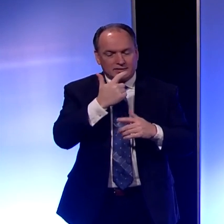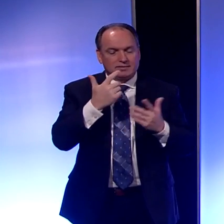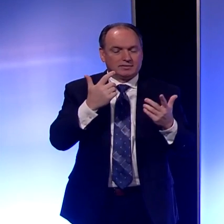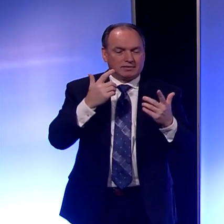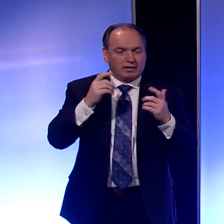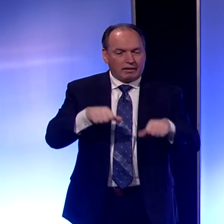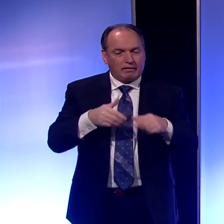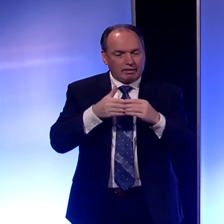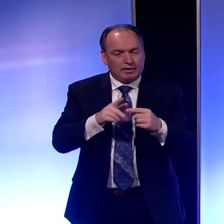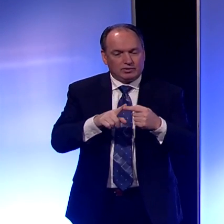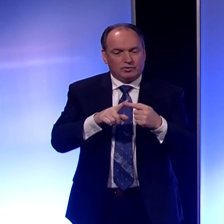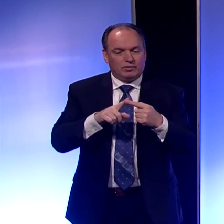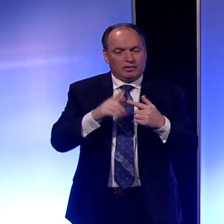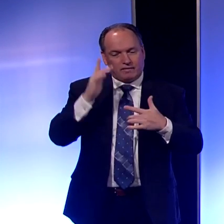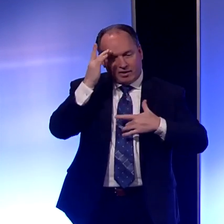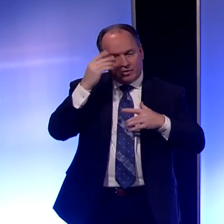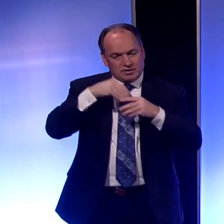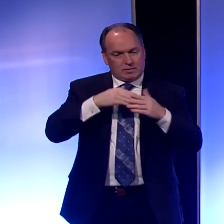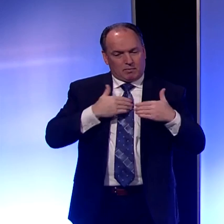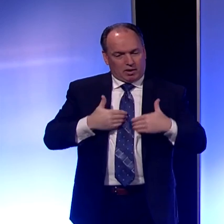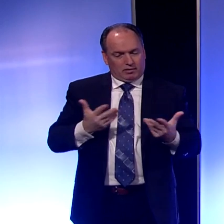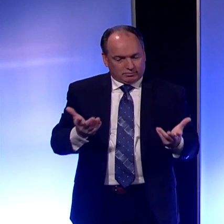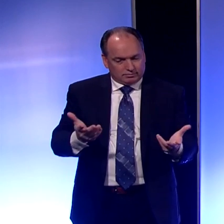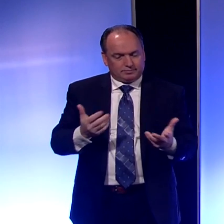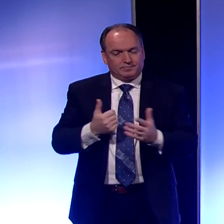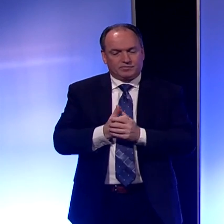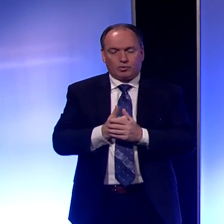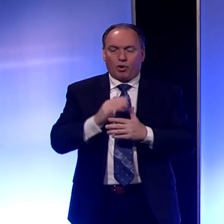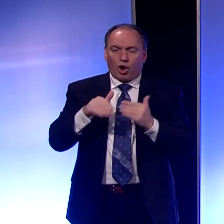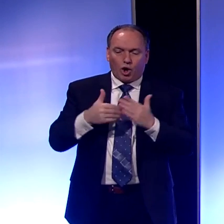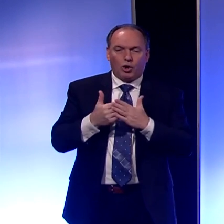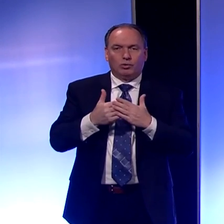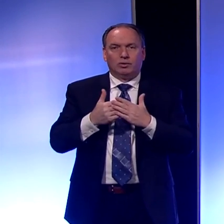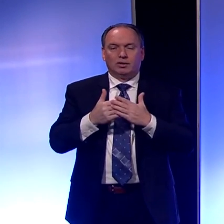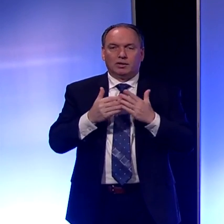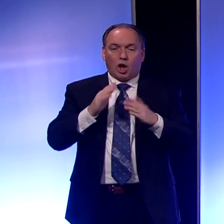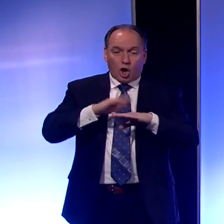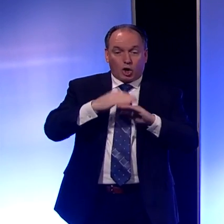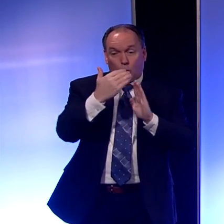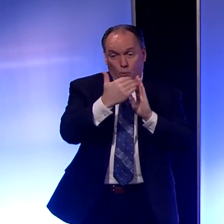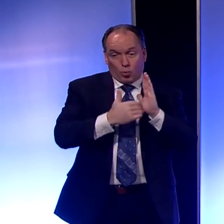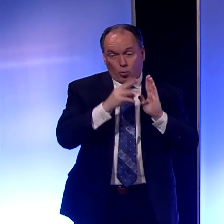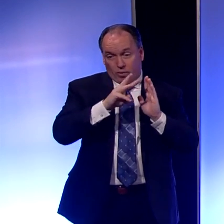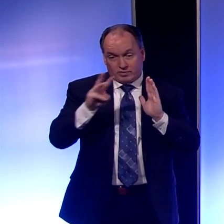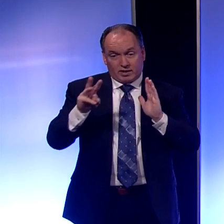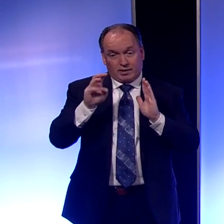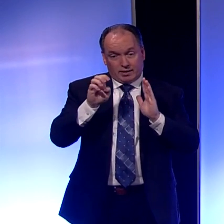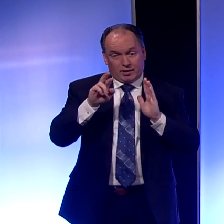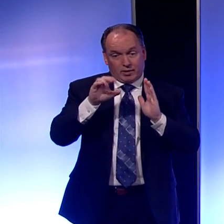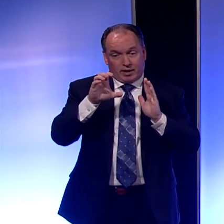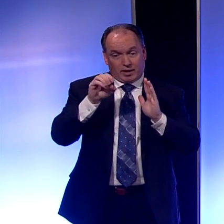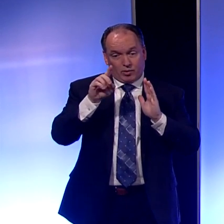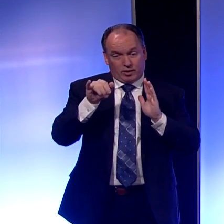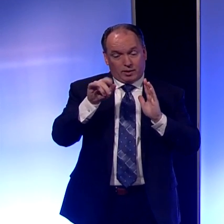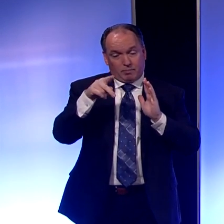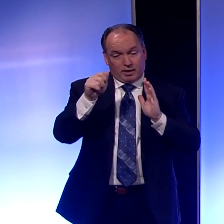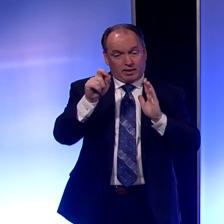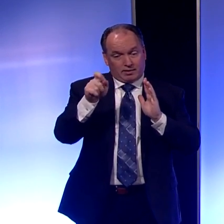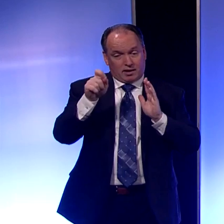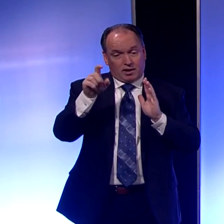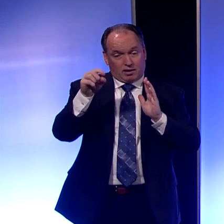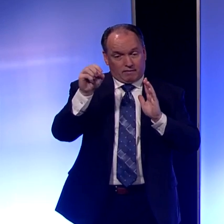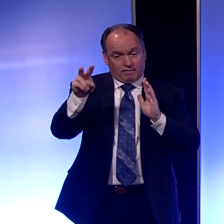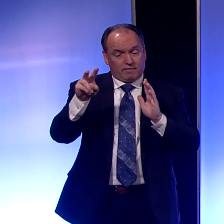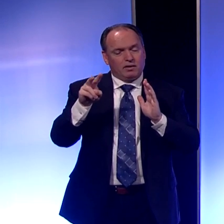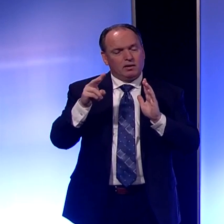lead a virus into my body. So, these are all on our website, eriecountypa.gov, in terms of what we each need to be